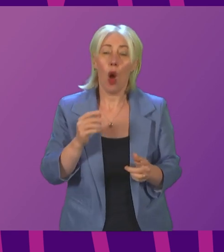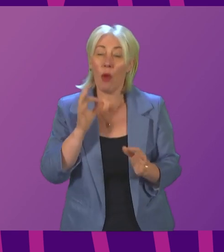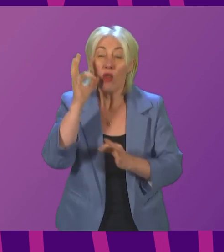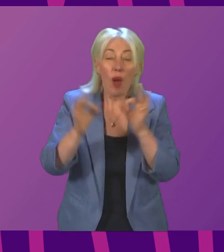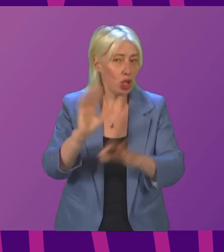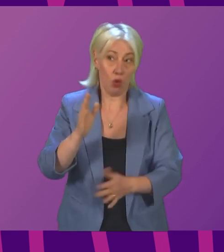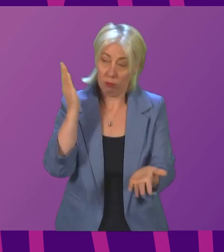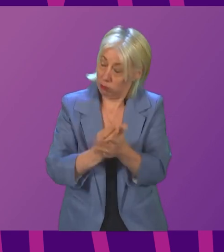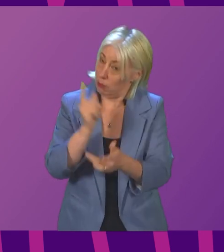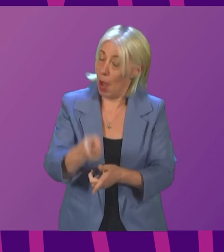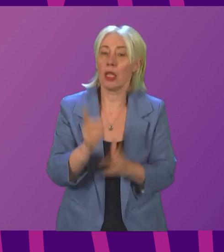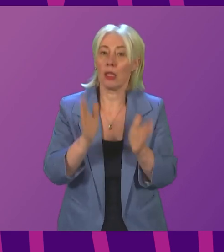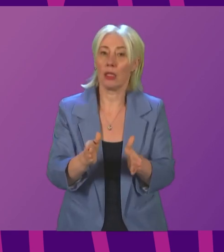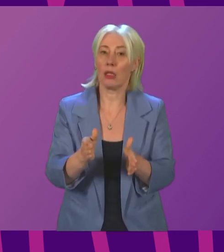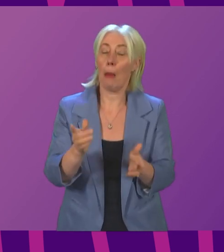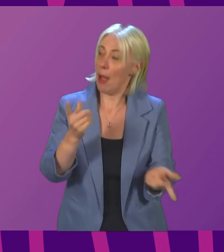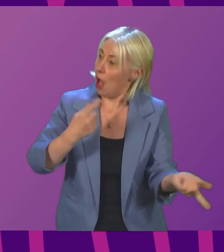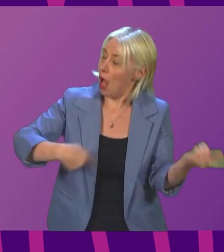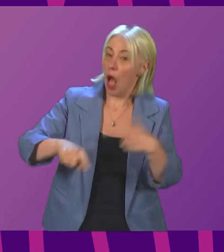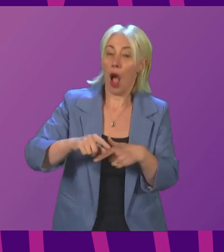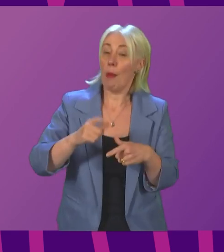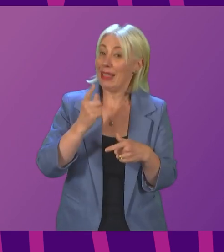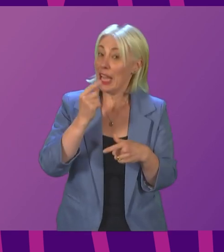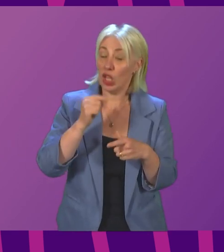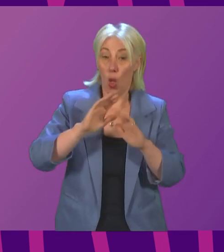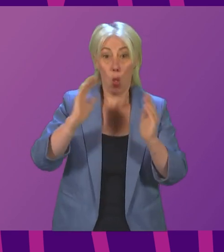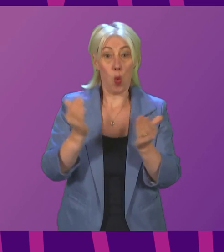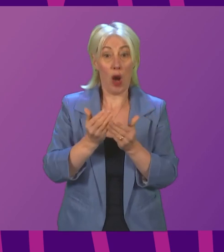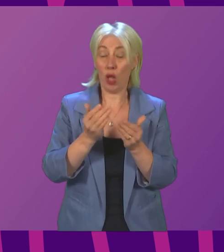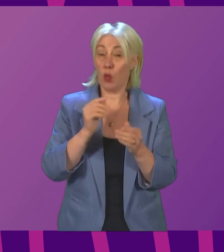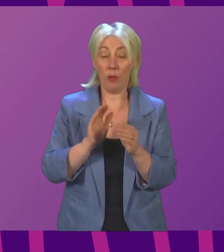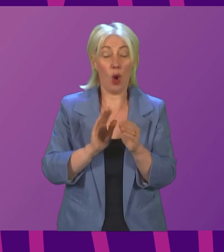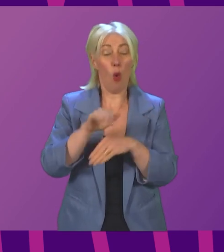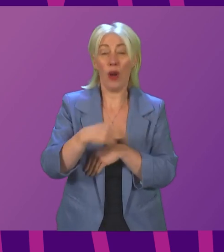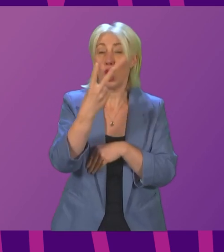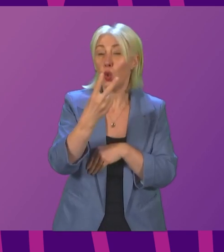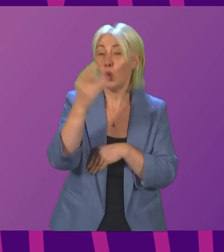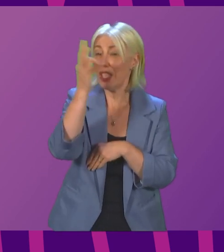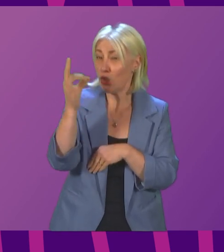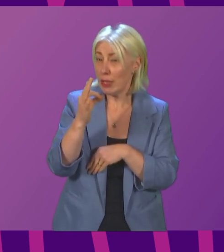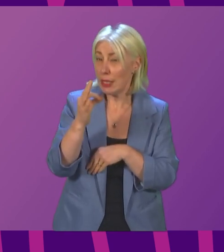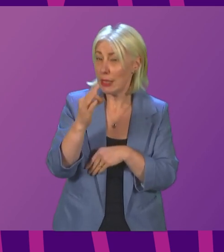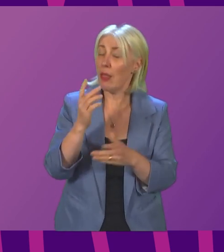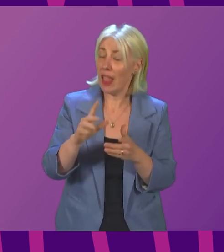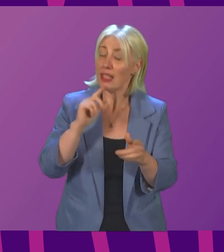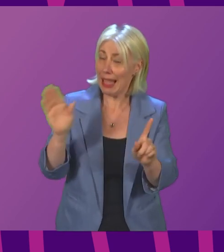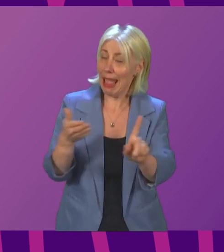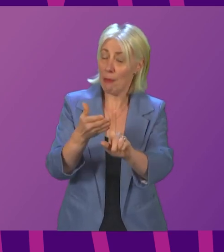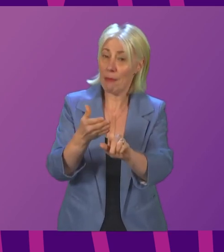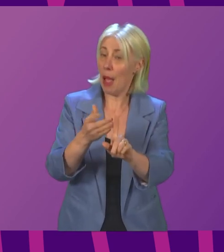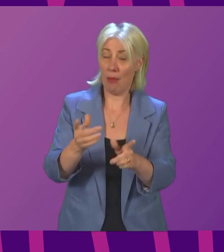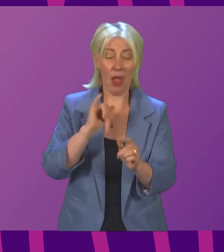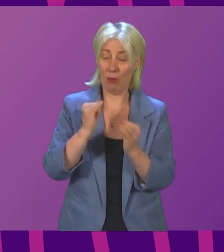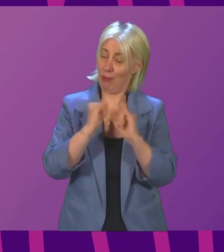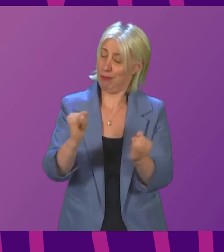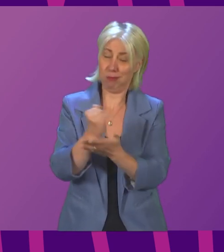However, the world is still on a path to temperature increases of well over 2 degrees, a death sentence for many parts of the world. To